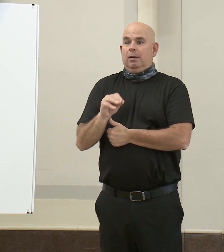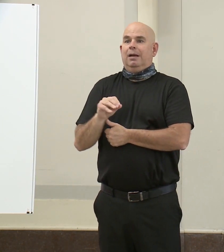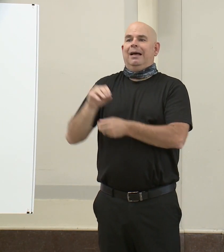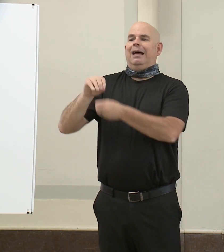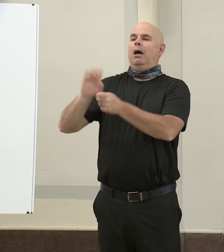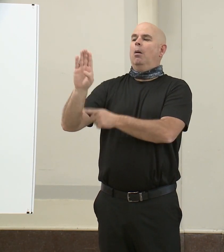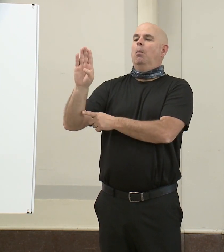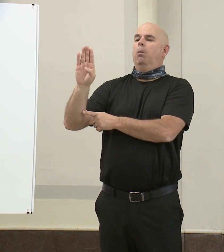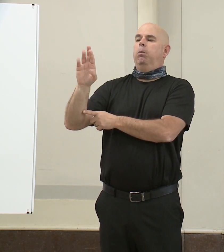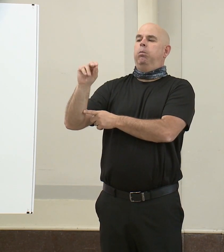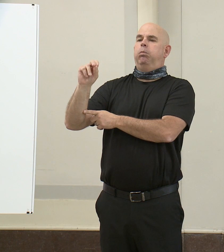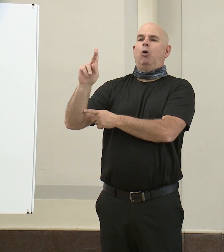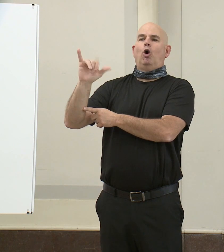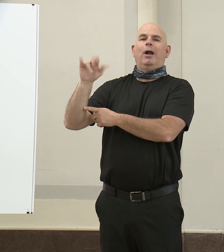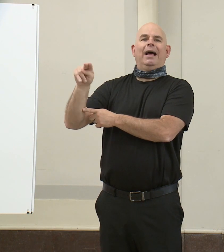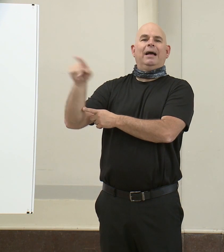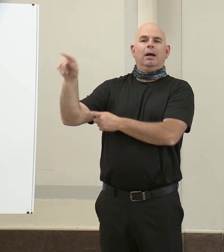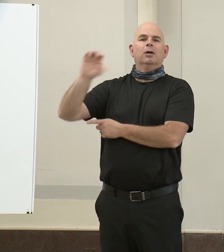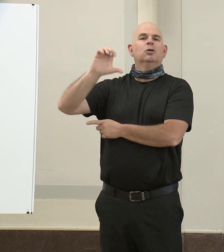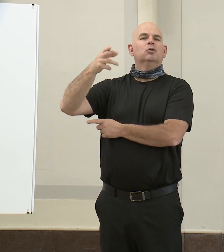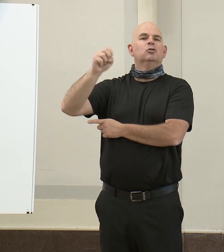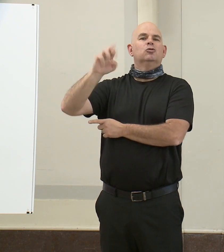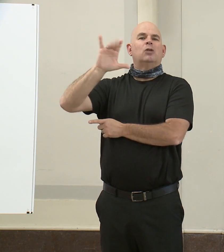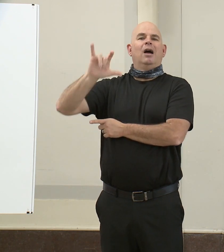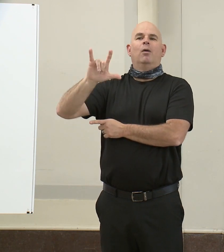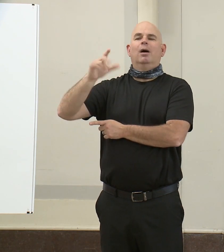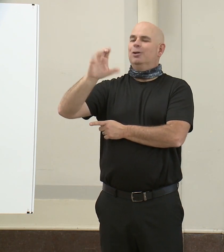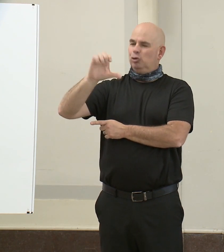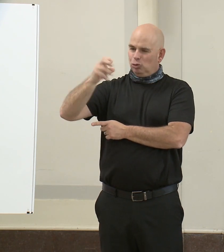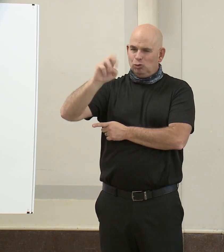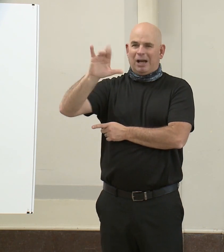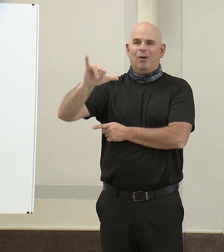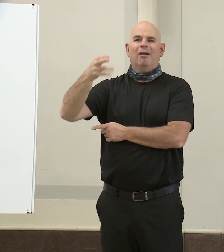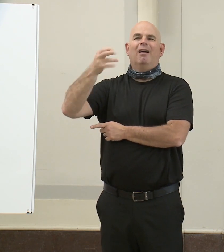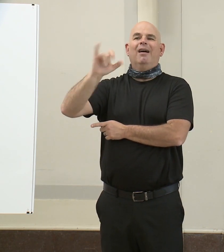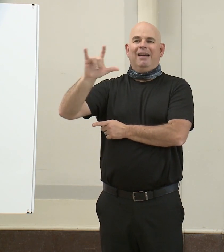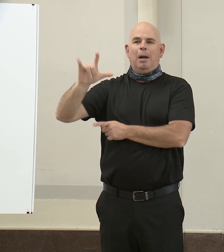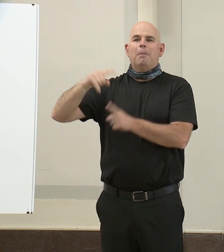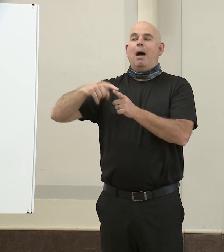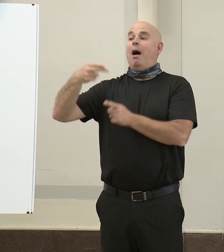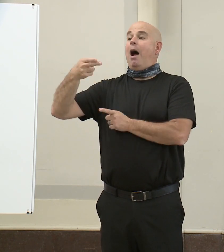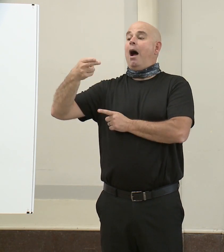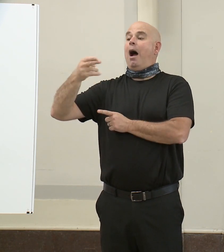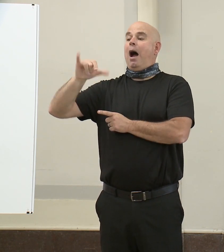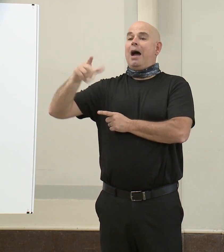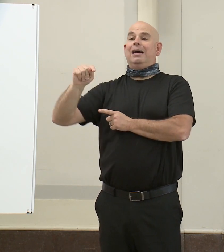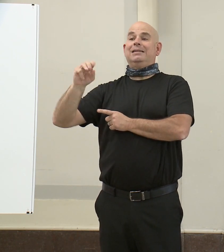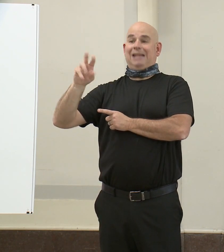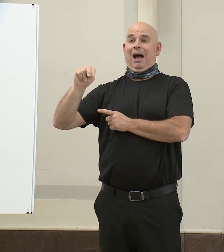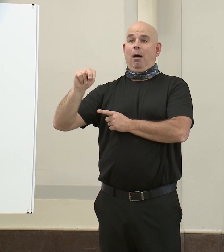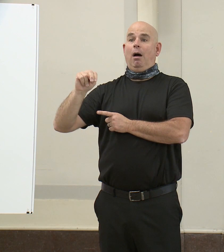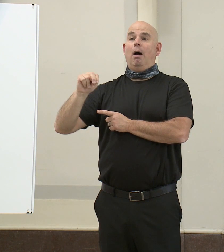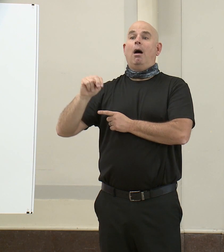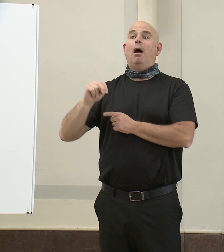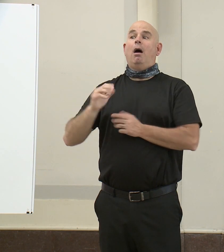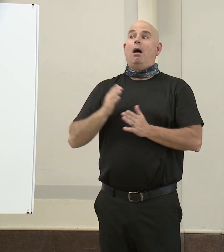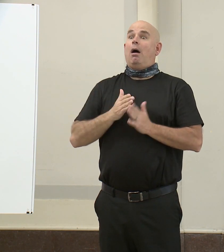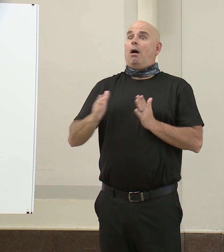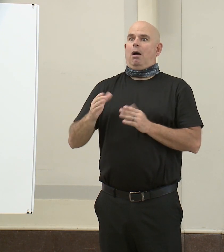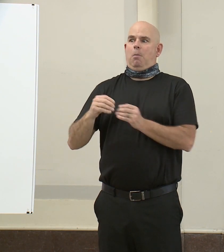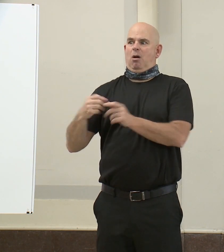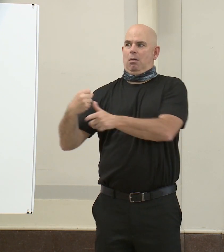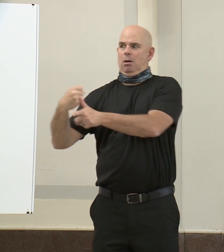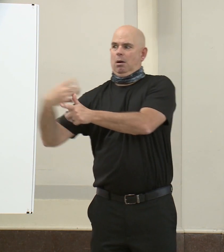and we provided additional testing to our Highland Town neighborhood today, with plans to expand to other sites around the city as more tests